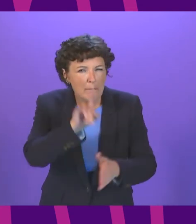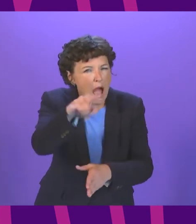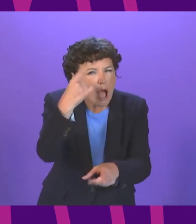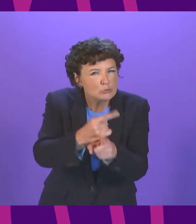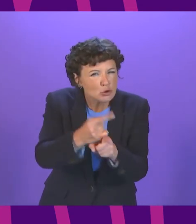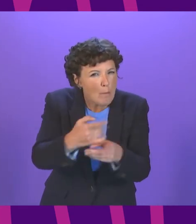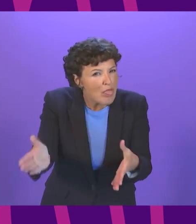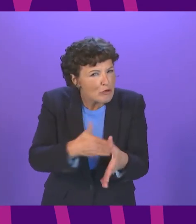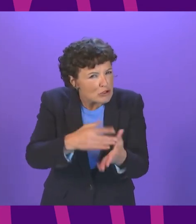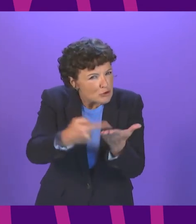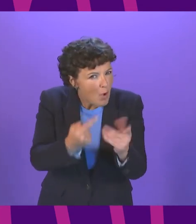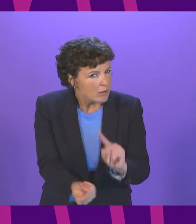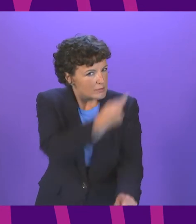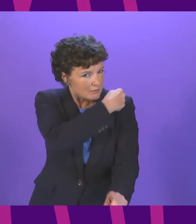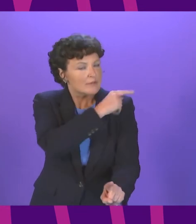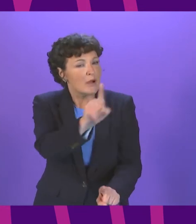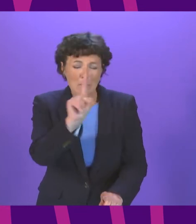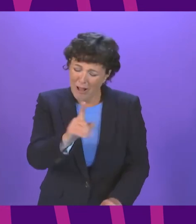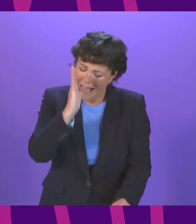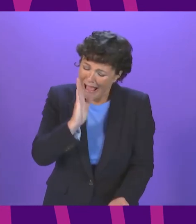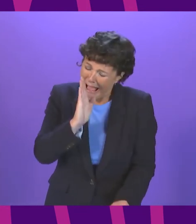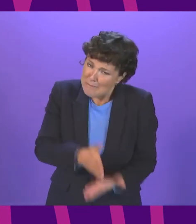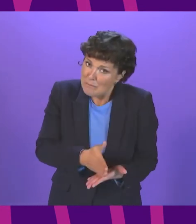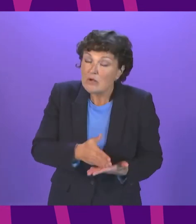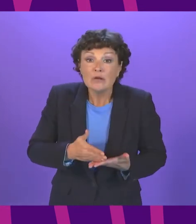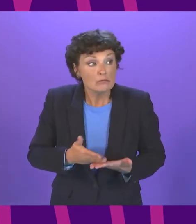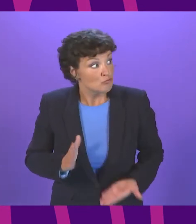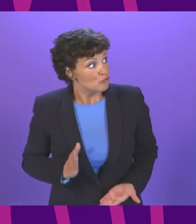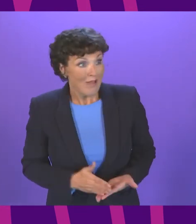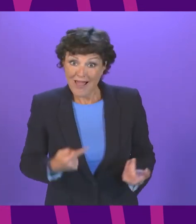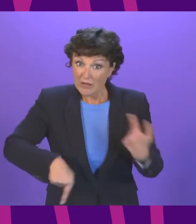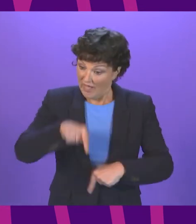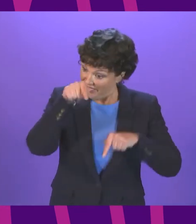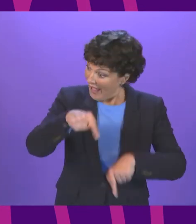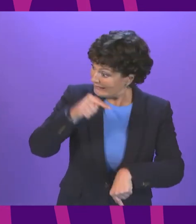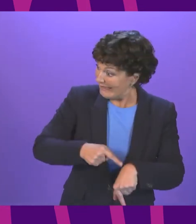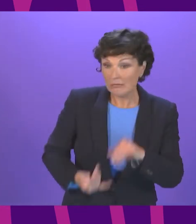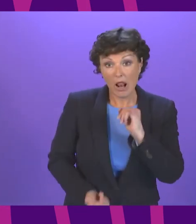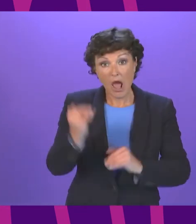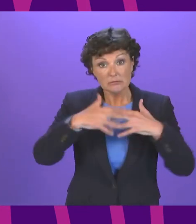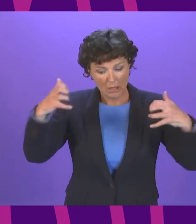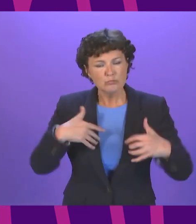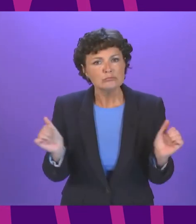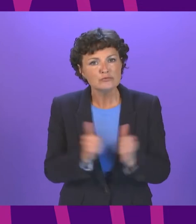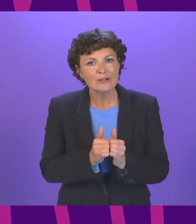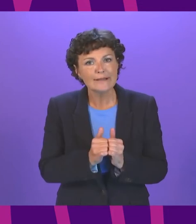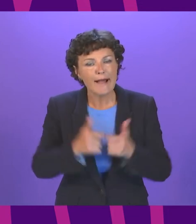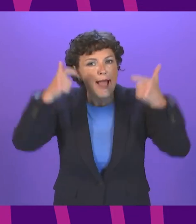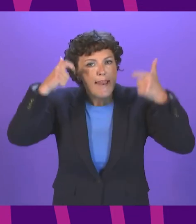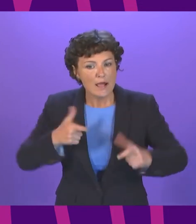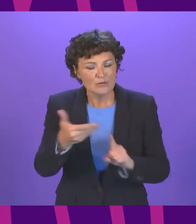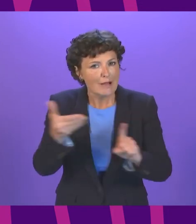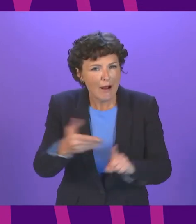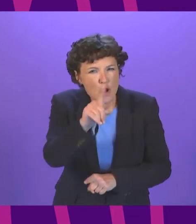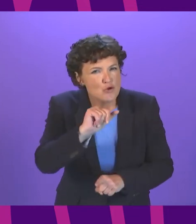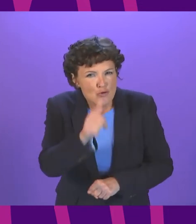original policy but the reality is when we set that legal target in the last parliament it wasn't for a press